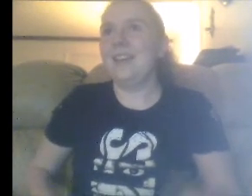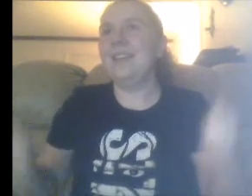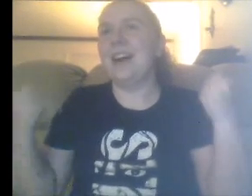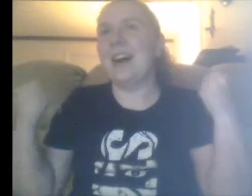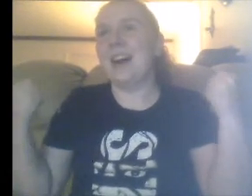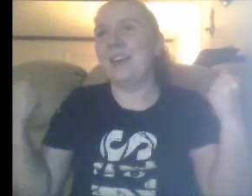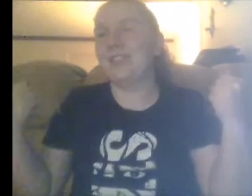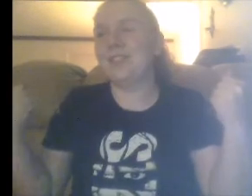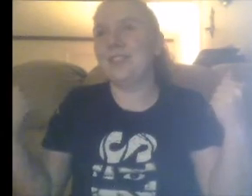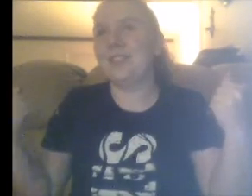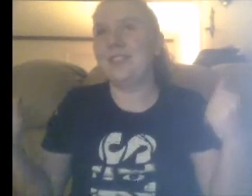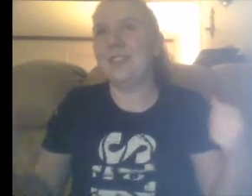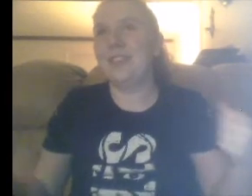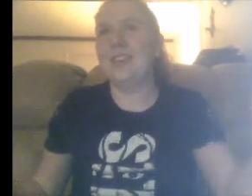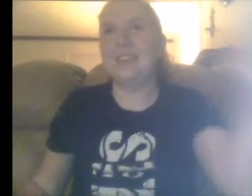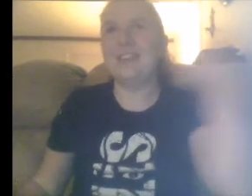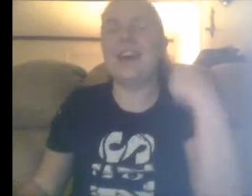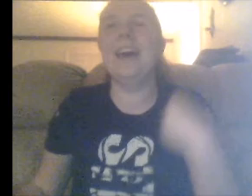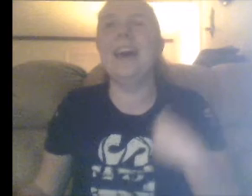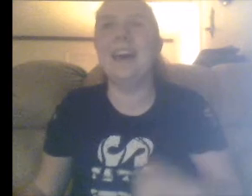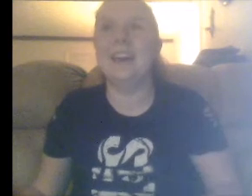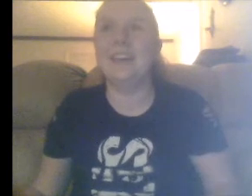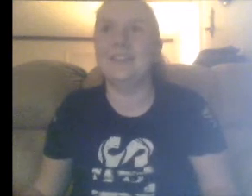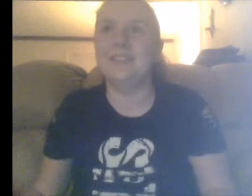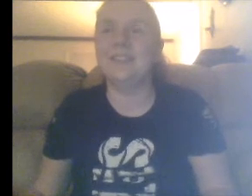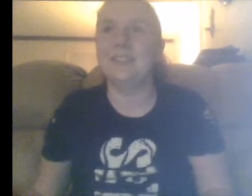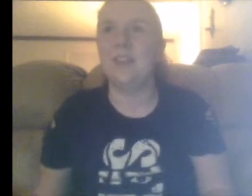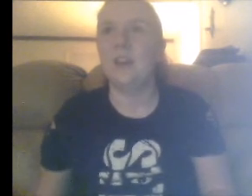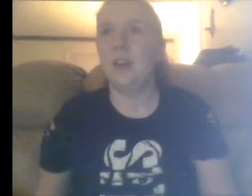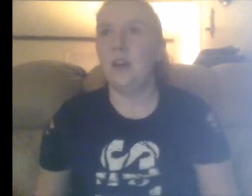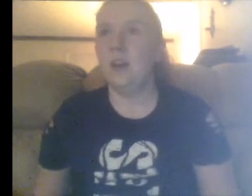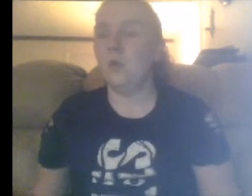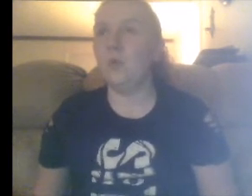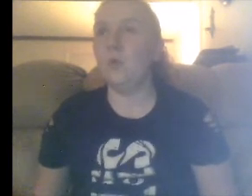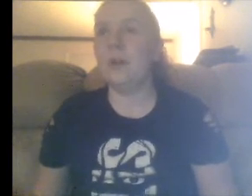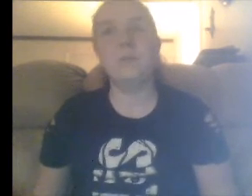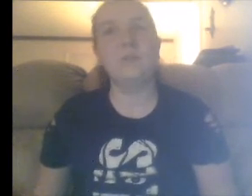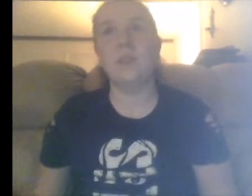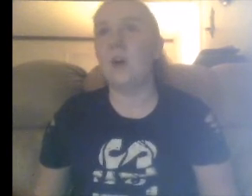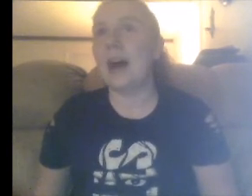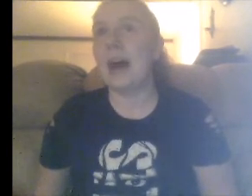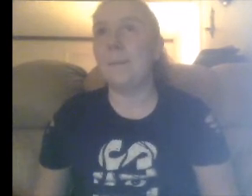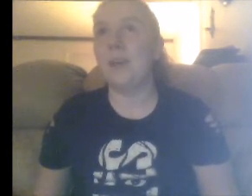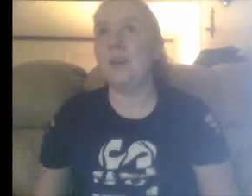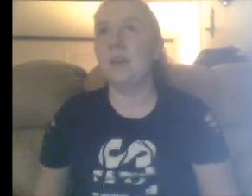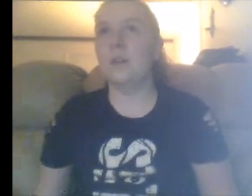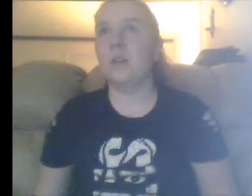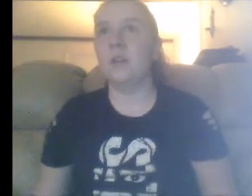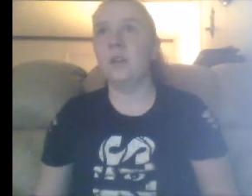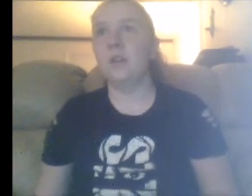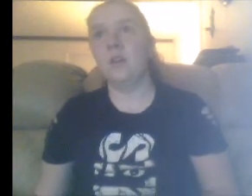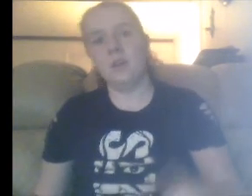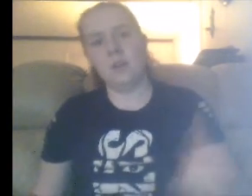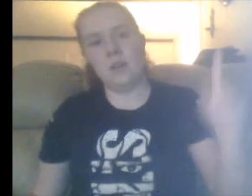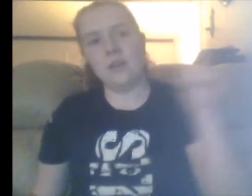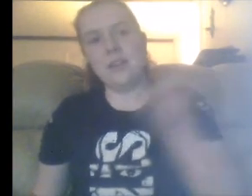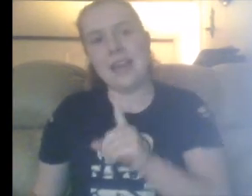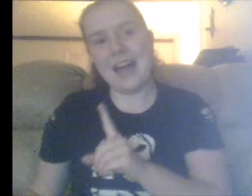Yes. Yes. Woo. I'm so happy. Now